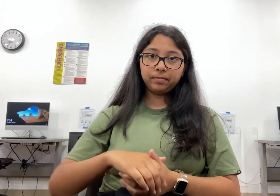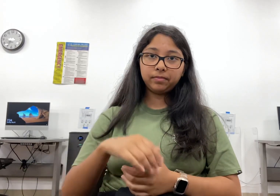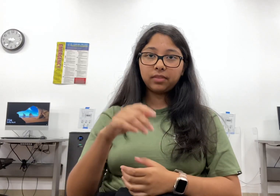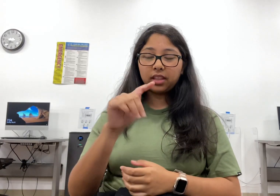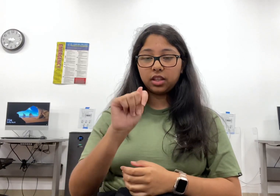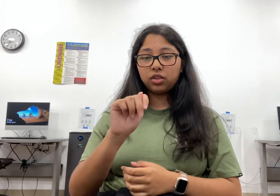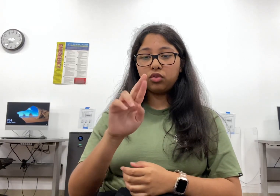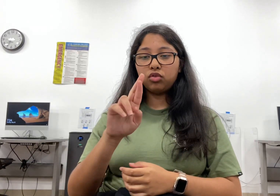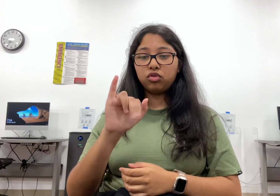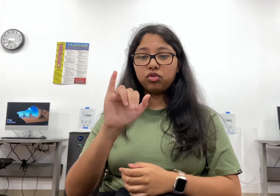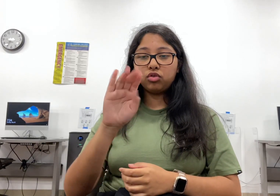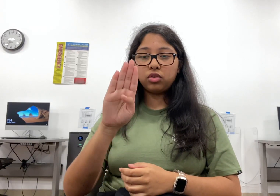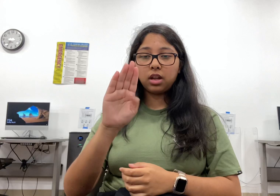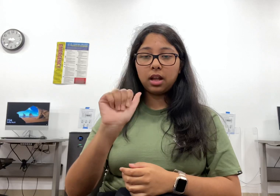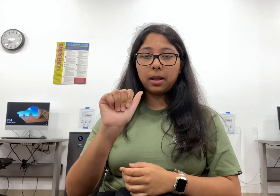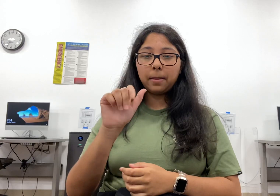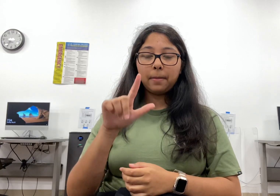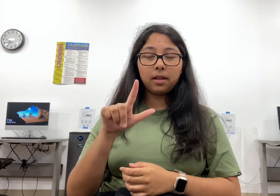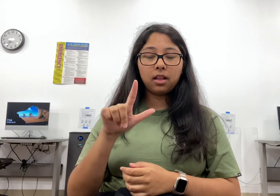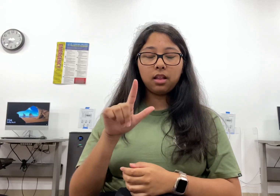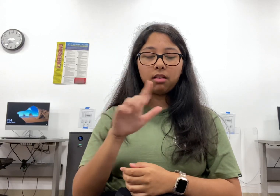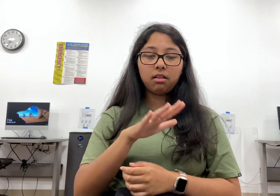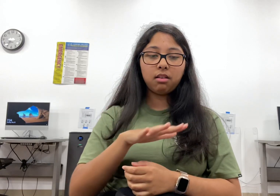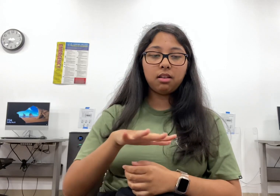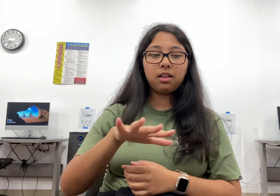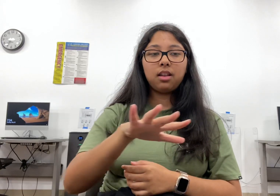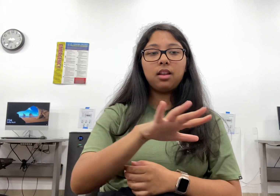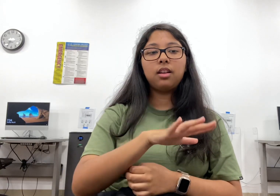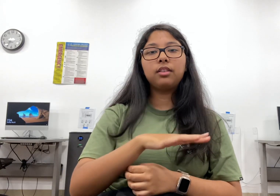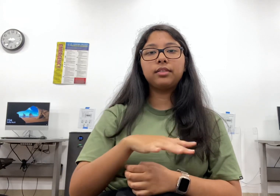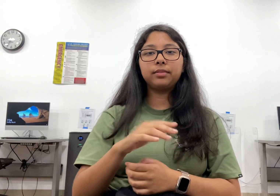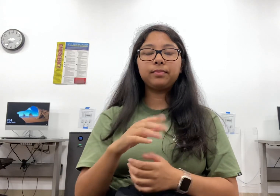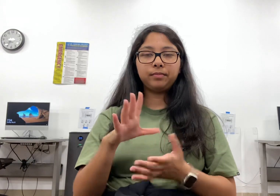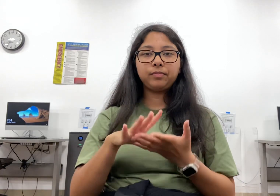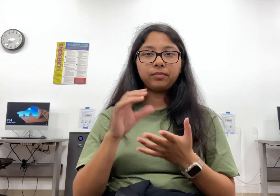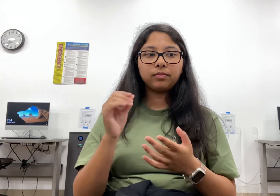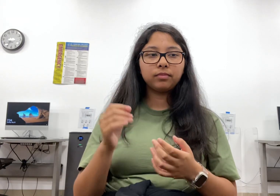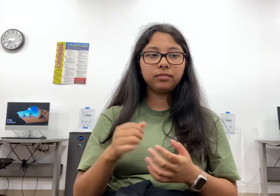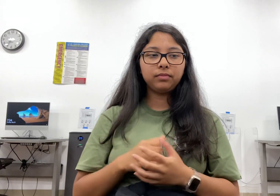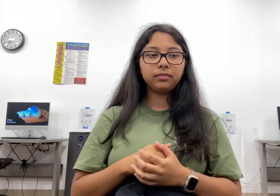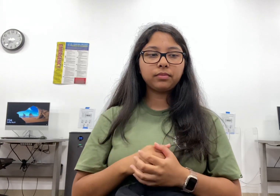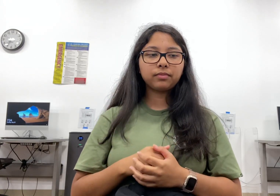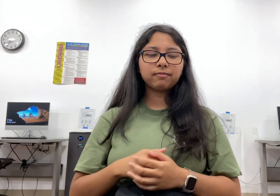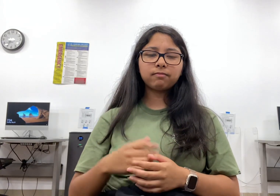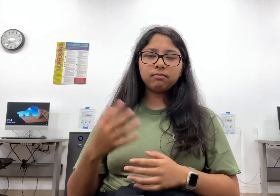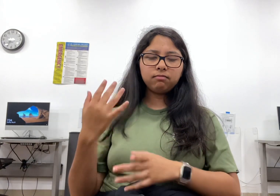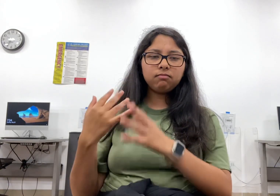During the past two centuries, Catalina has been relatively unpopulated.